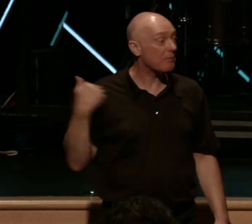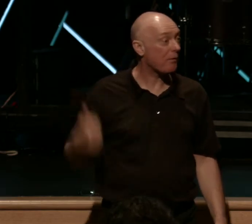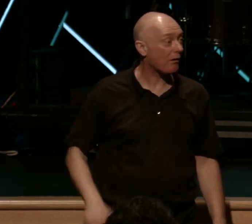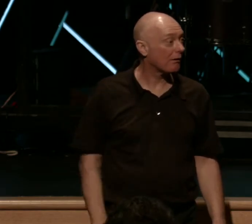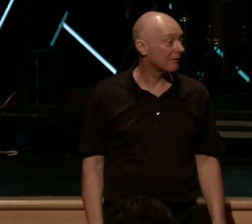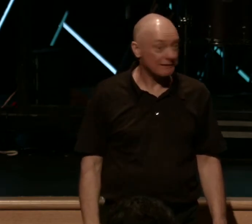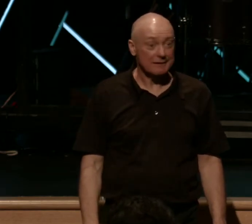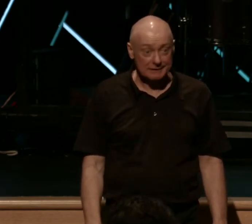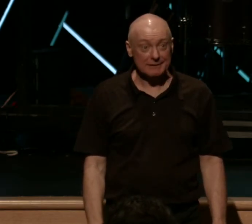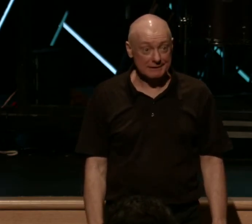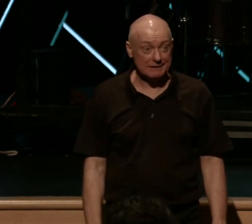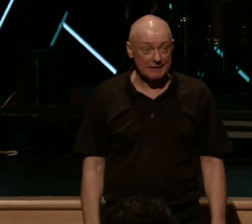It's a first for me.